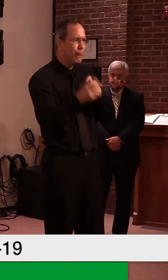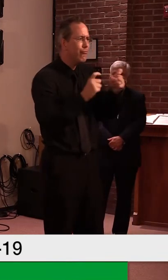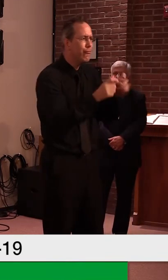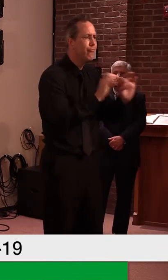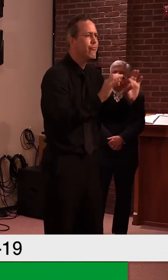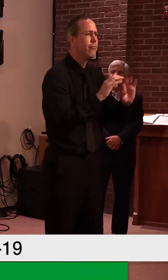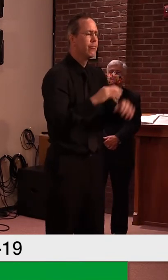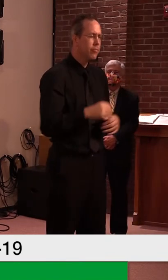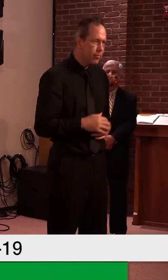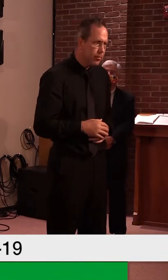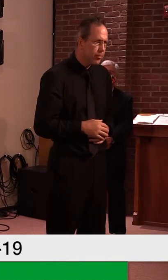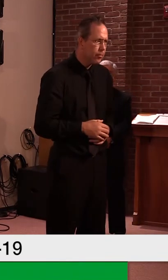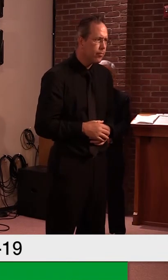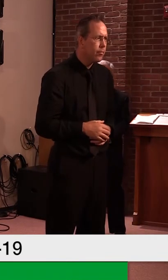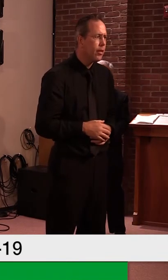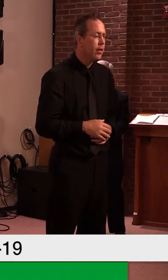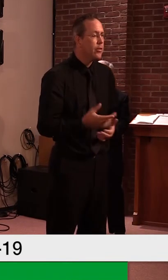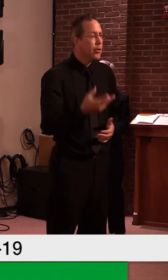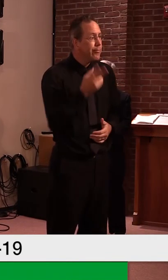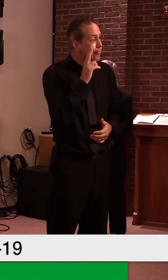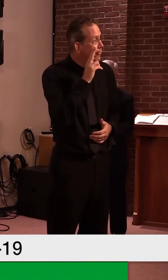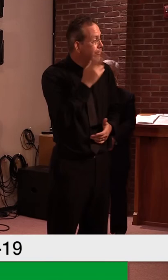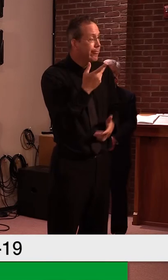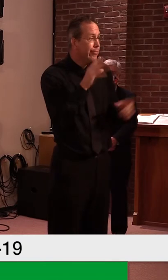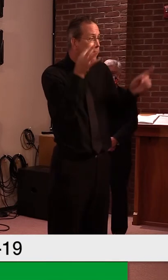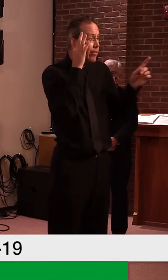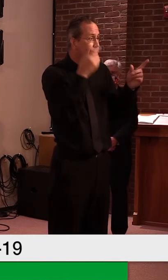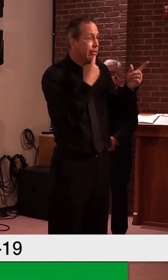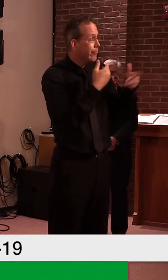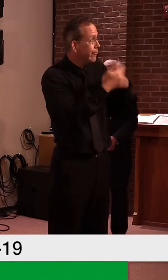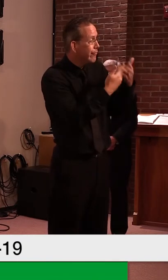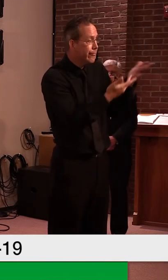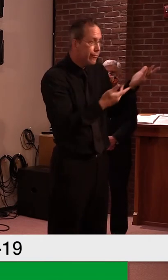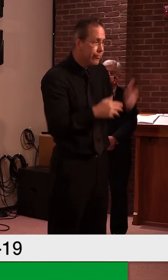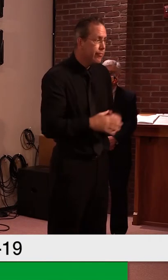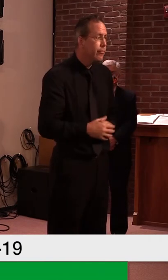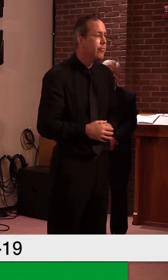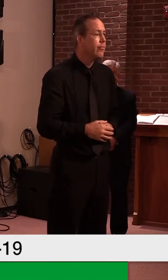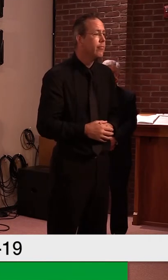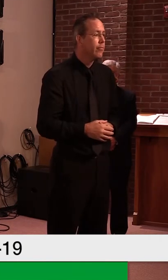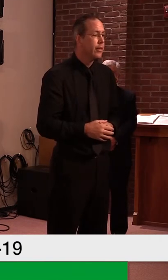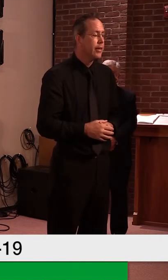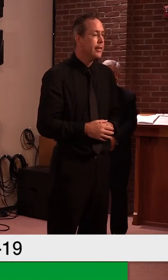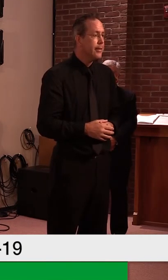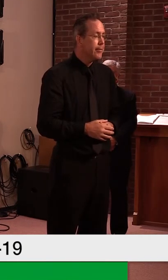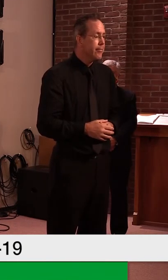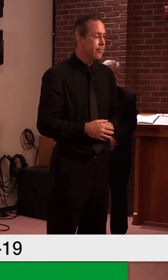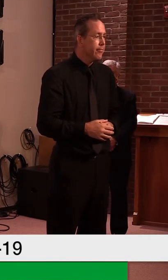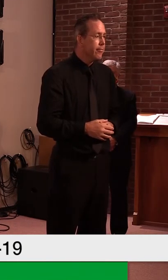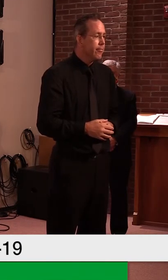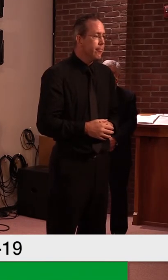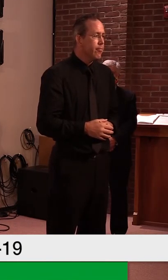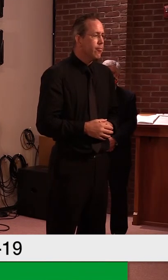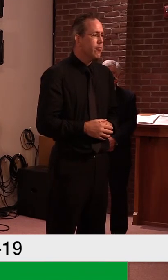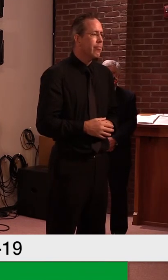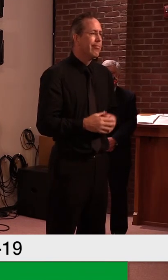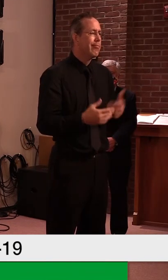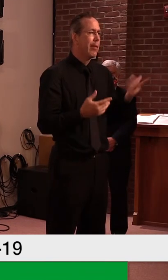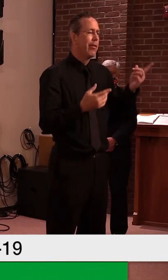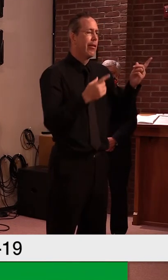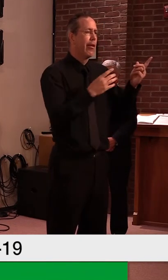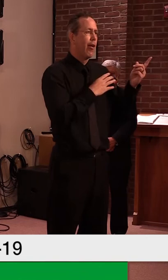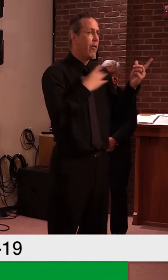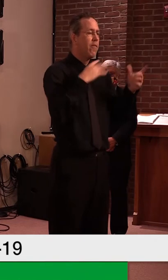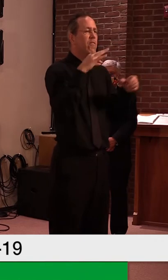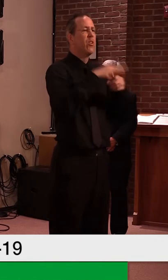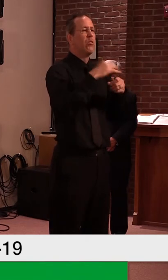Uh, we'll see if they, uh, they come up with some other, uh, provision. would, I would dare say something's going to happen. Just don't know what it's going to be.